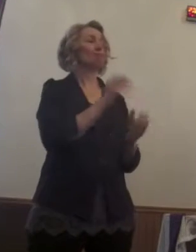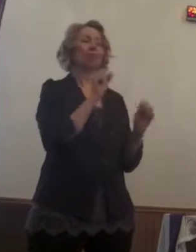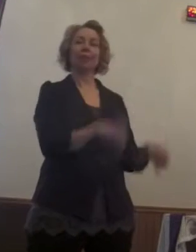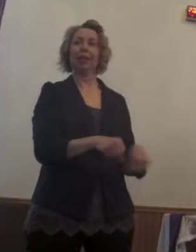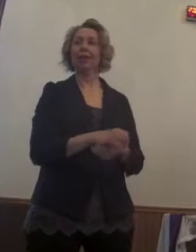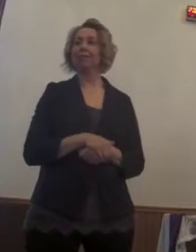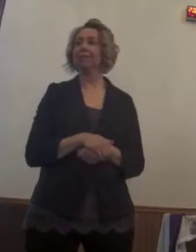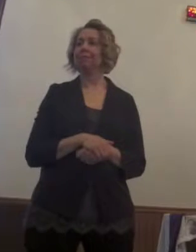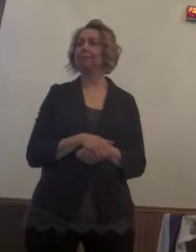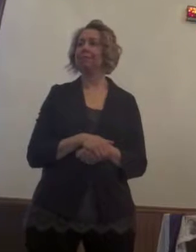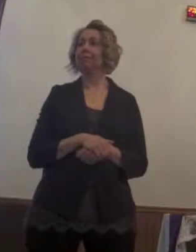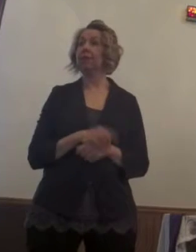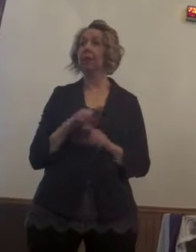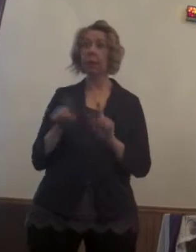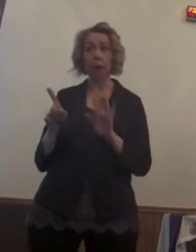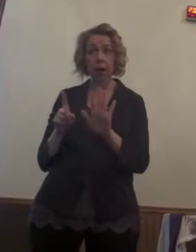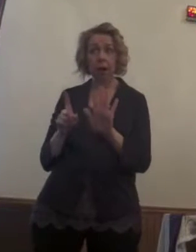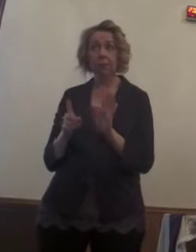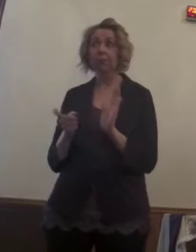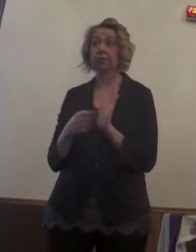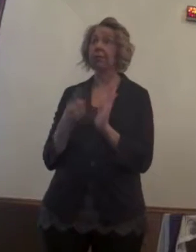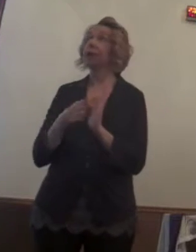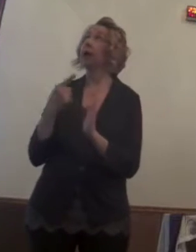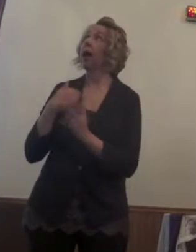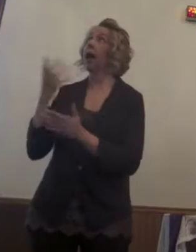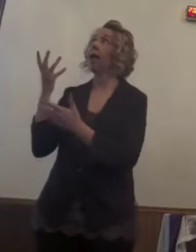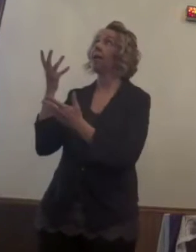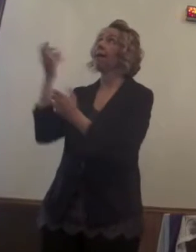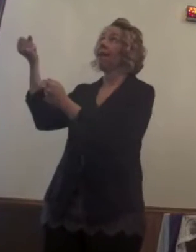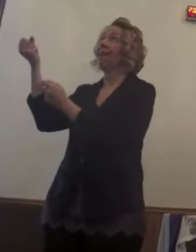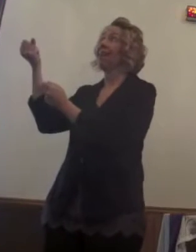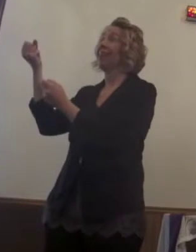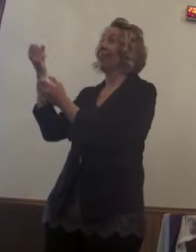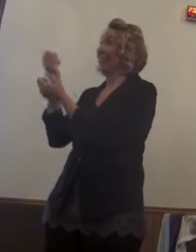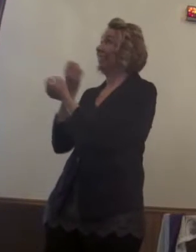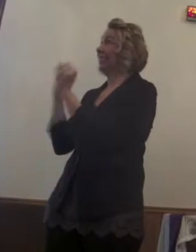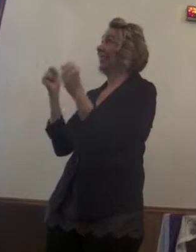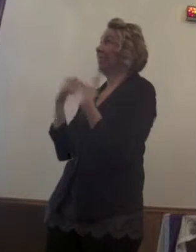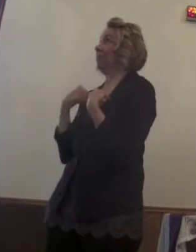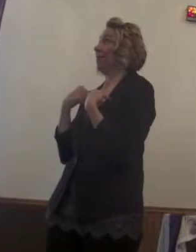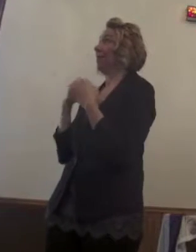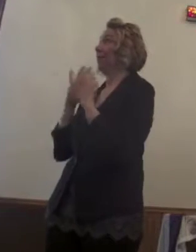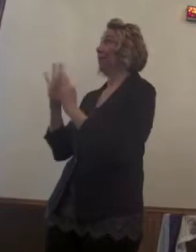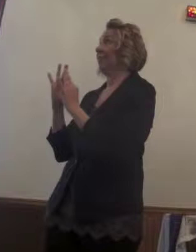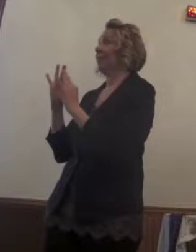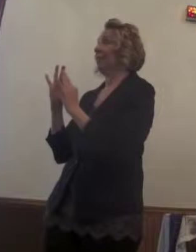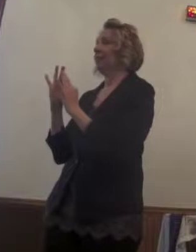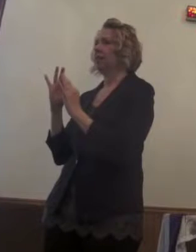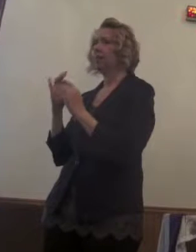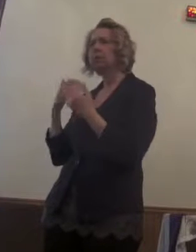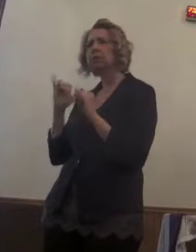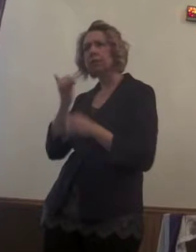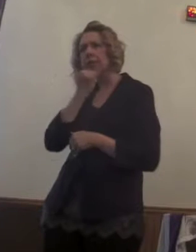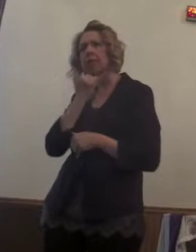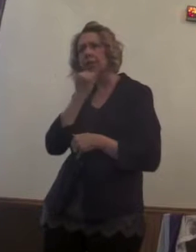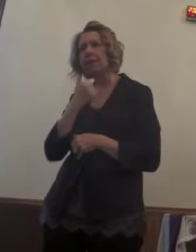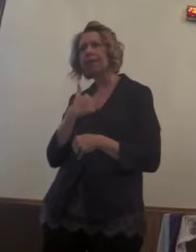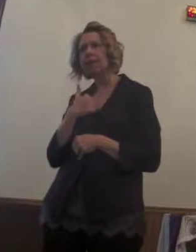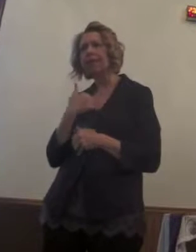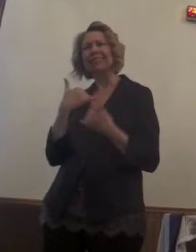However, does having that saving faith mean that there is no longer any sins or any of that in our lives?